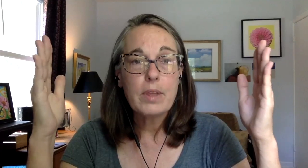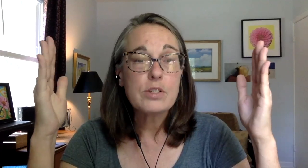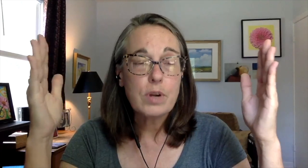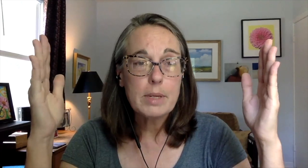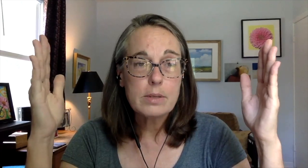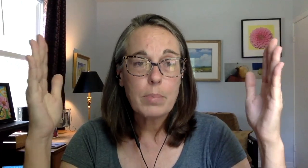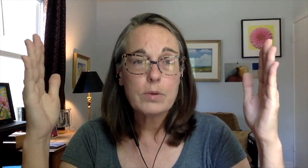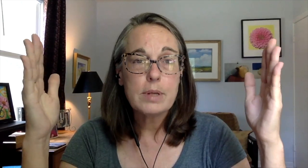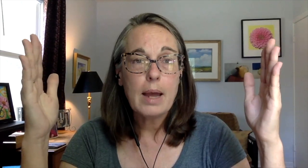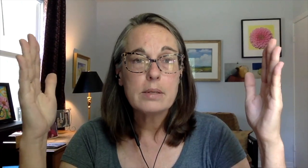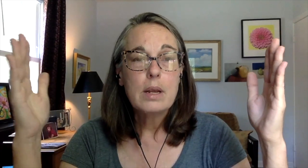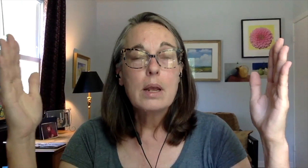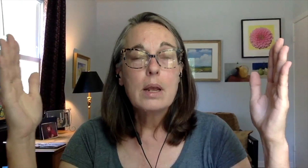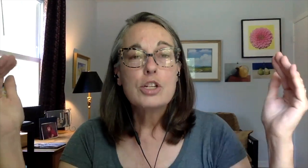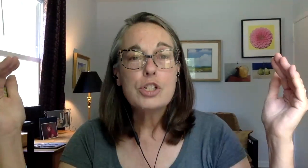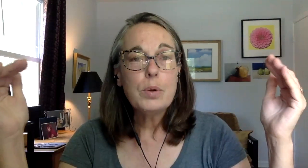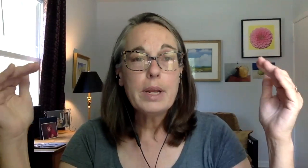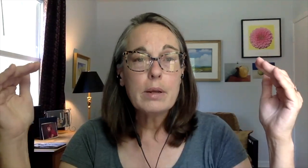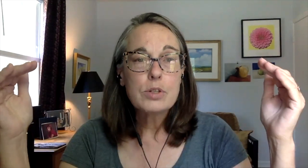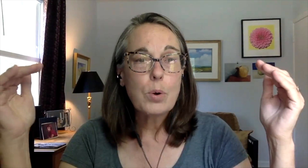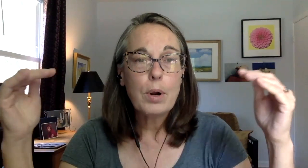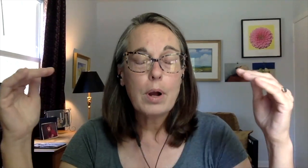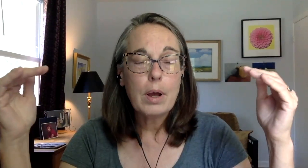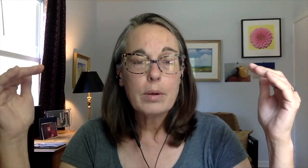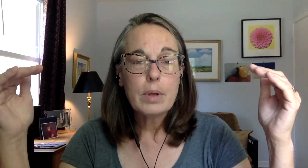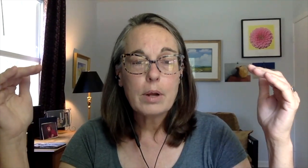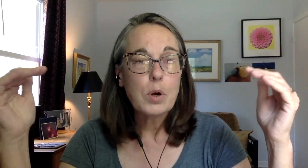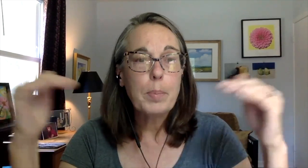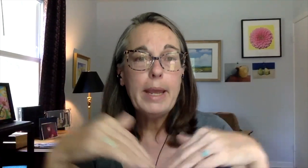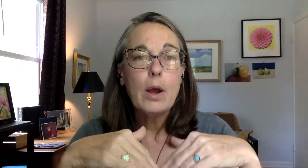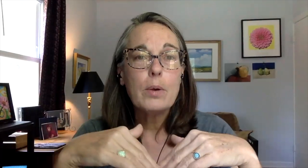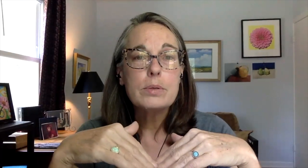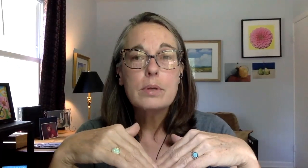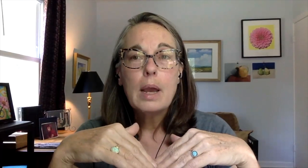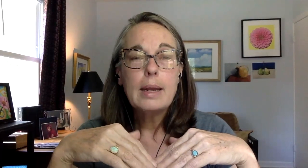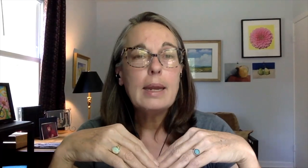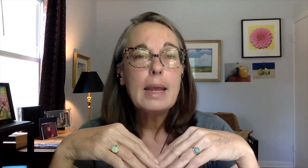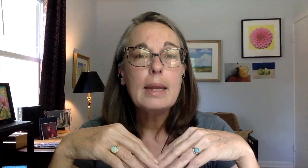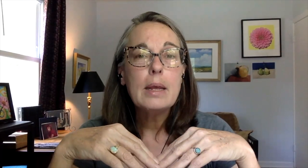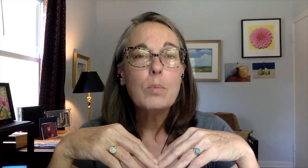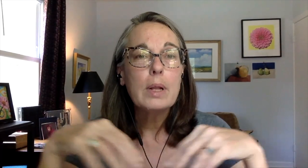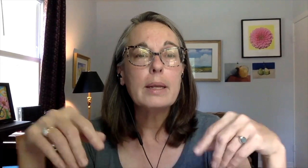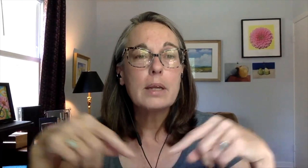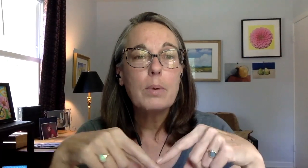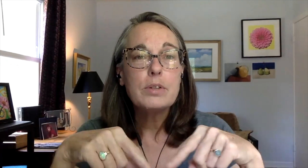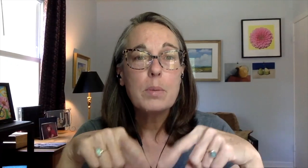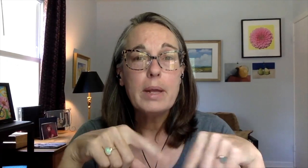the extremist on both sides, shooting toward torpedoes at any idiot willing to go into the middle.